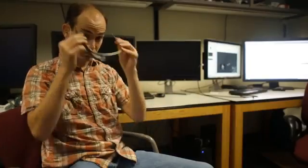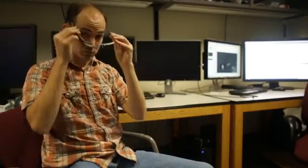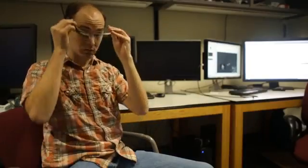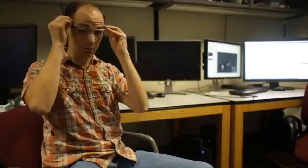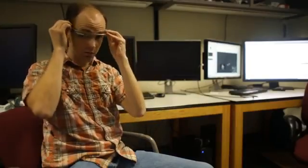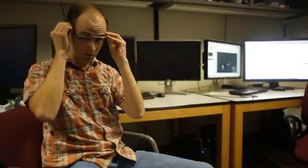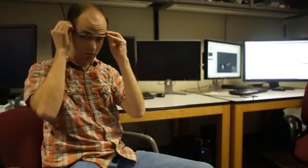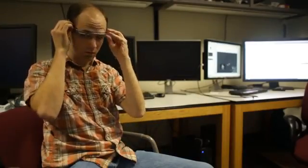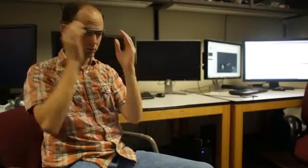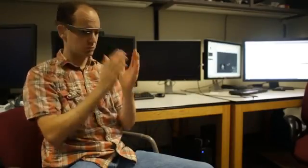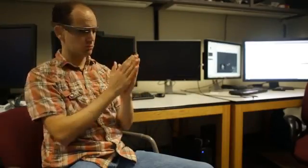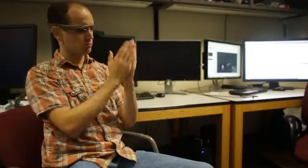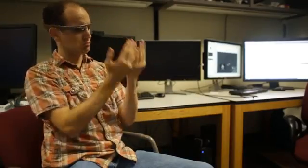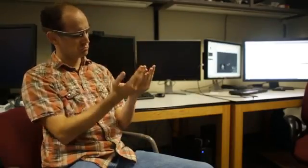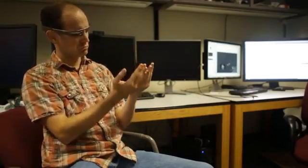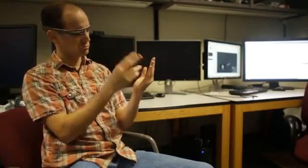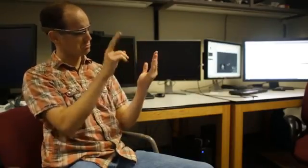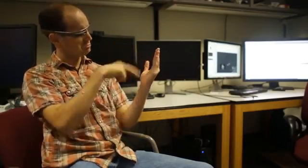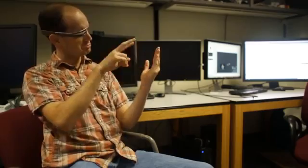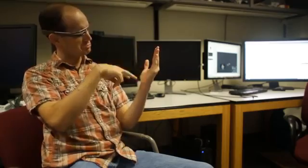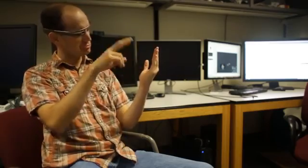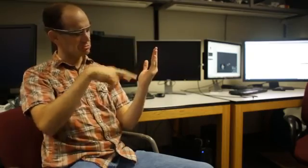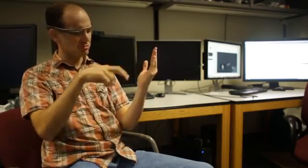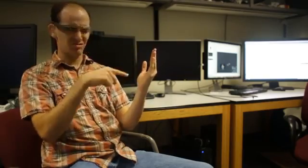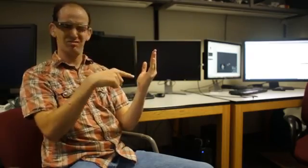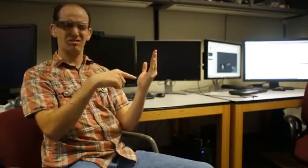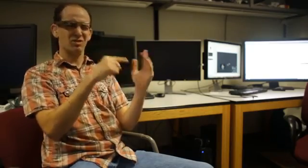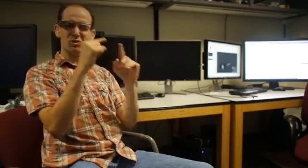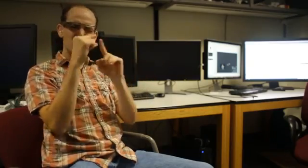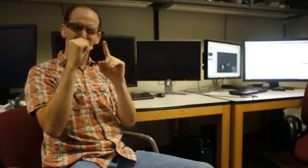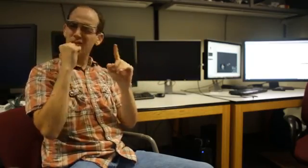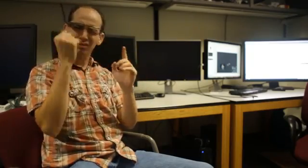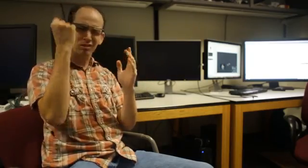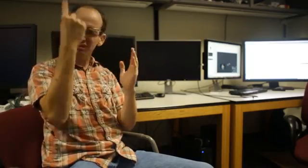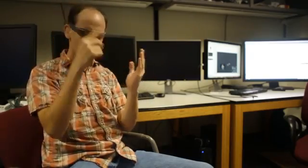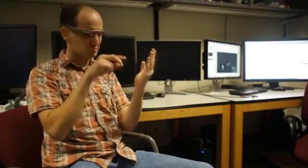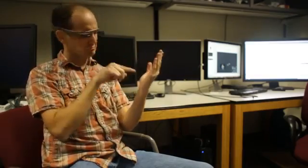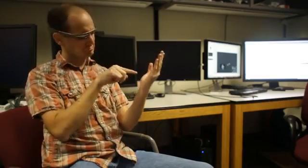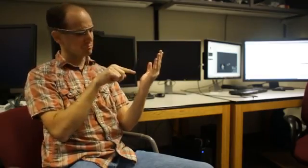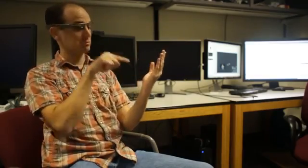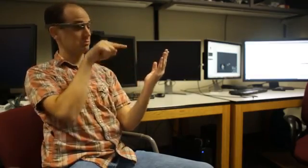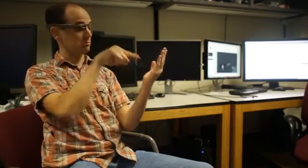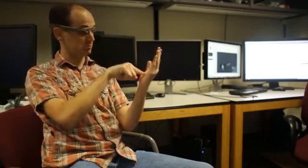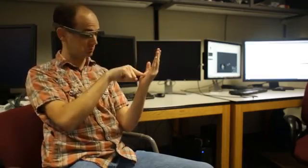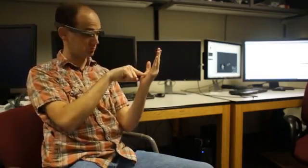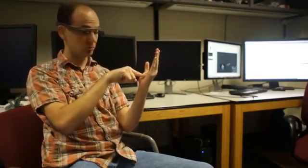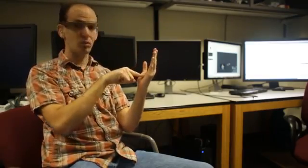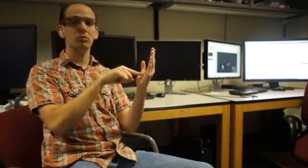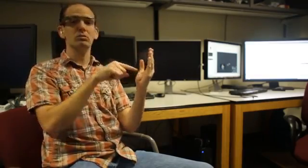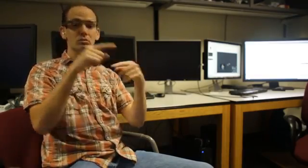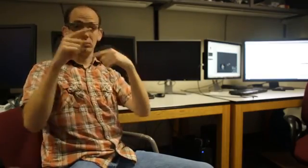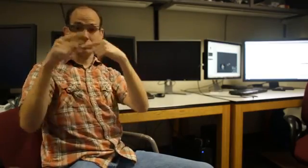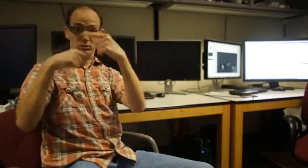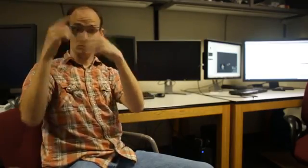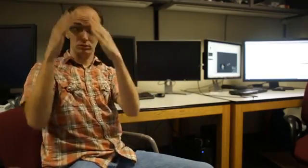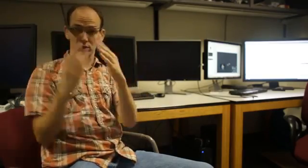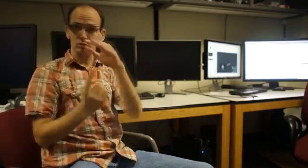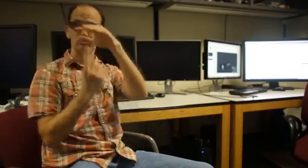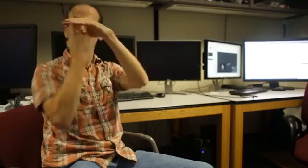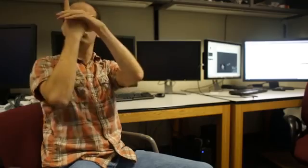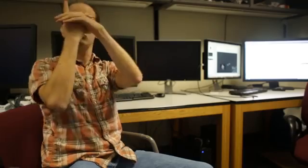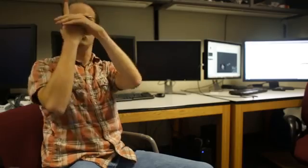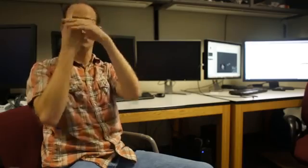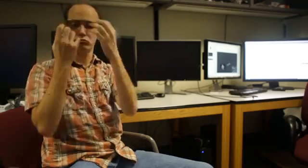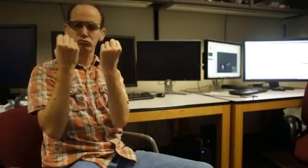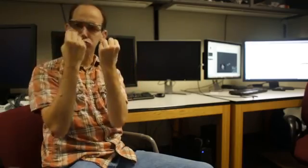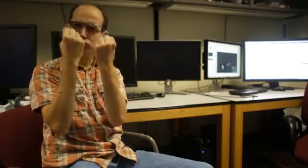So I put on the glass, and open a book and start reading. Then I come across a word that I don't understand. When I point to the word,